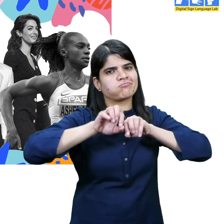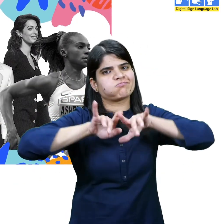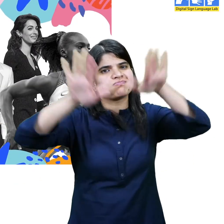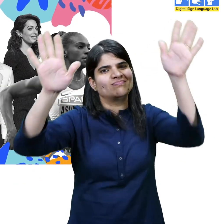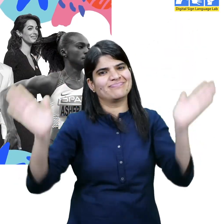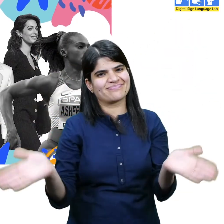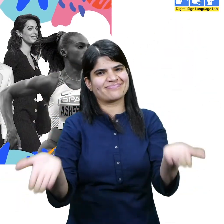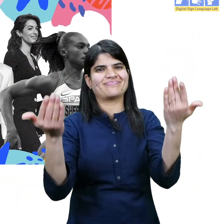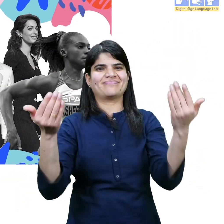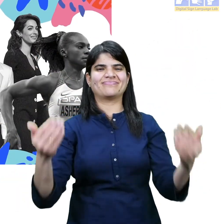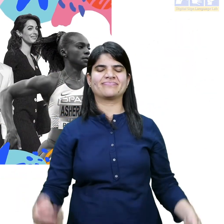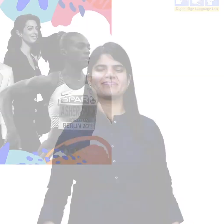and their achievements.